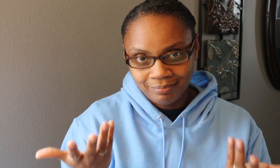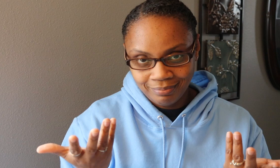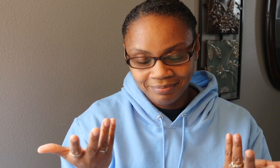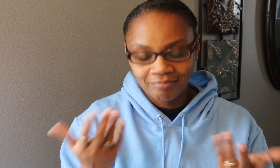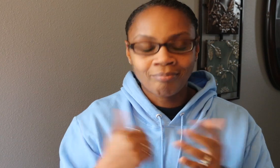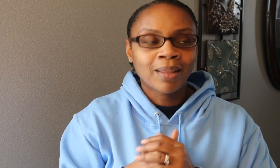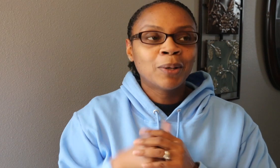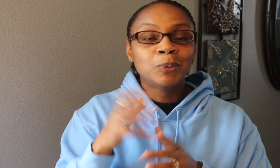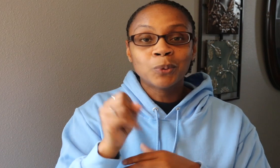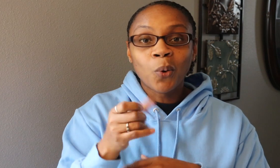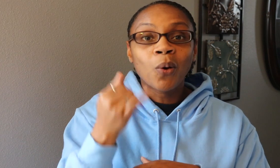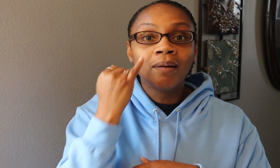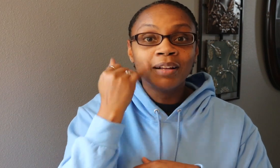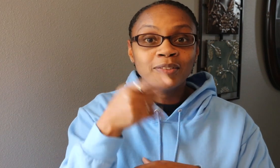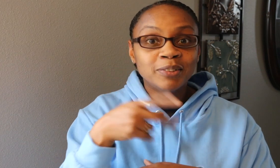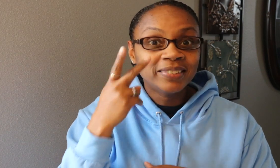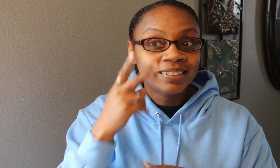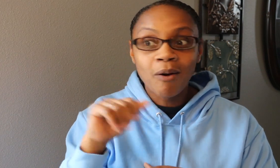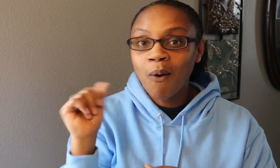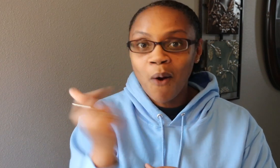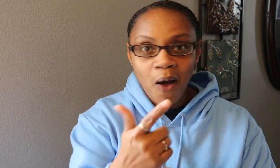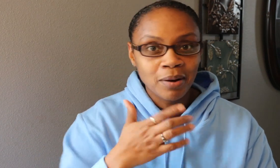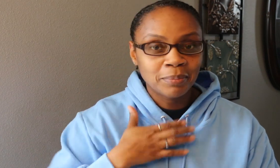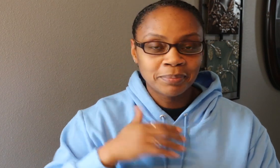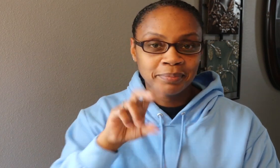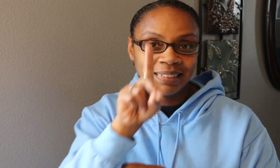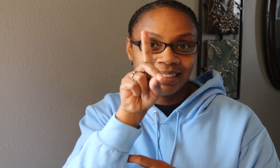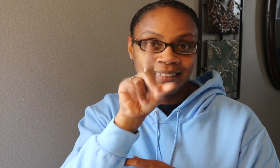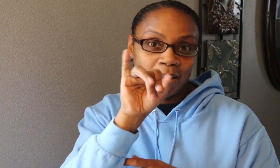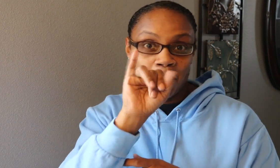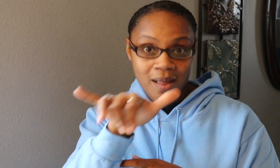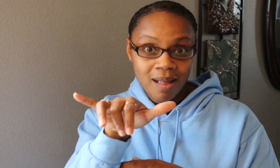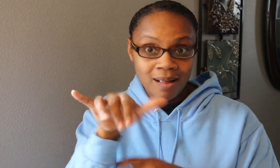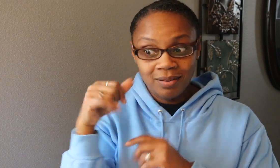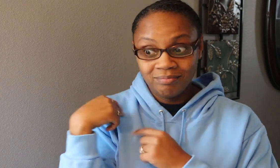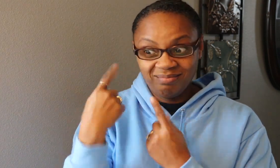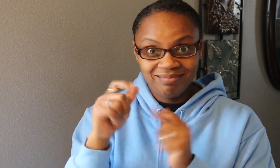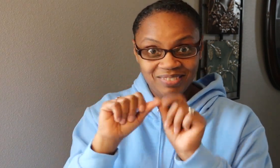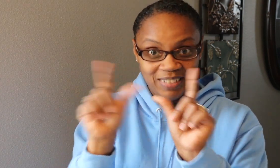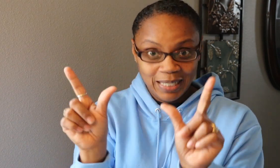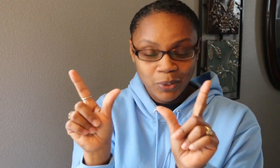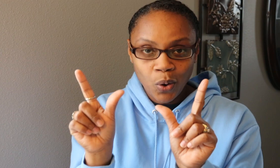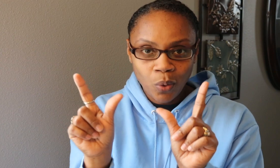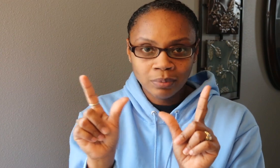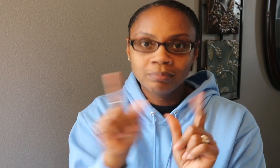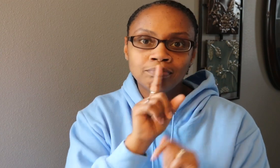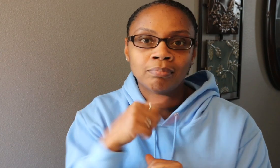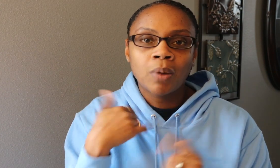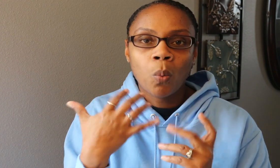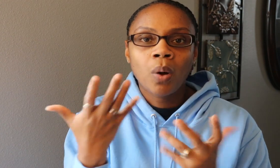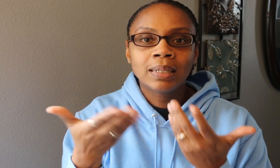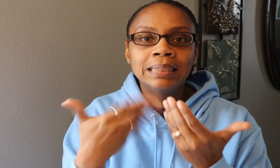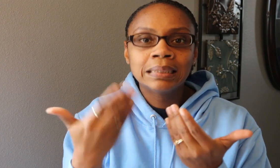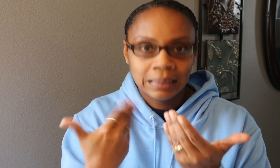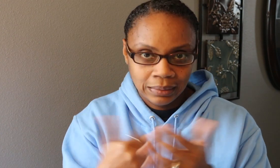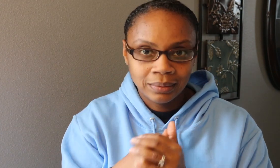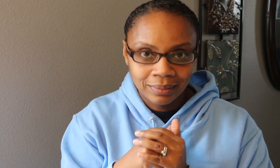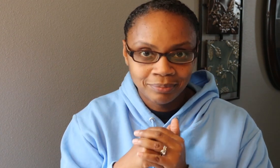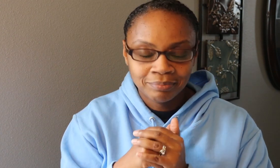Super easy. So, you know, if you've looked at all of my DIY videos, I really want easy things,